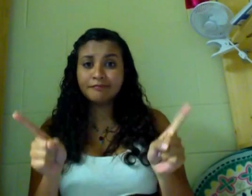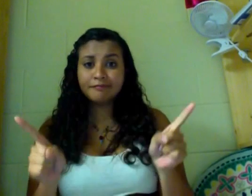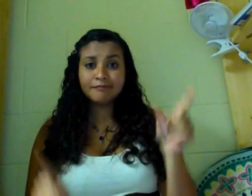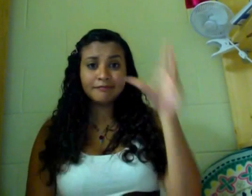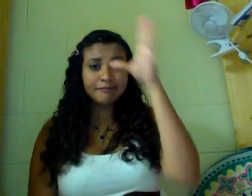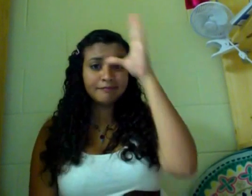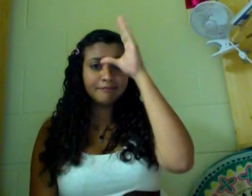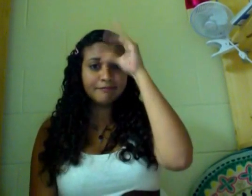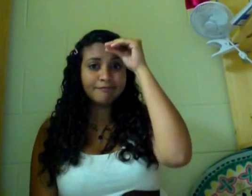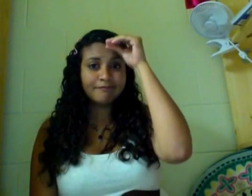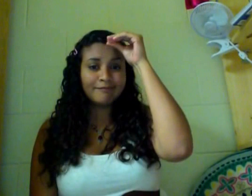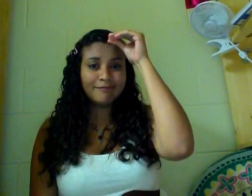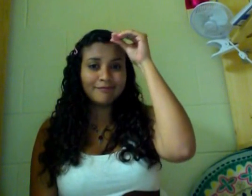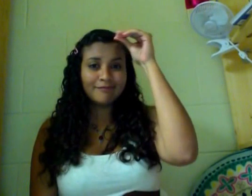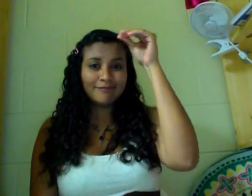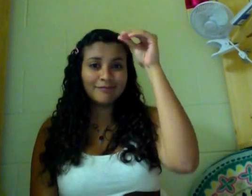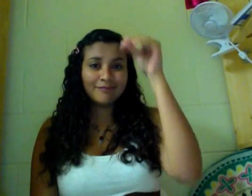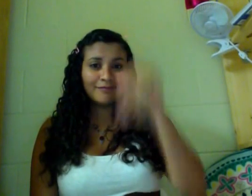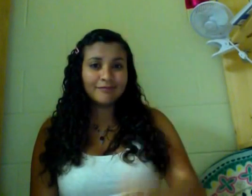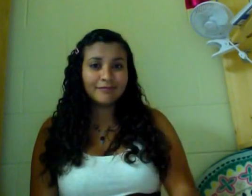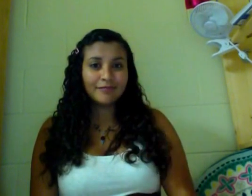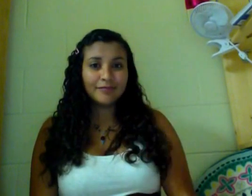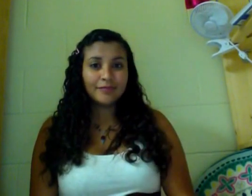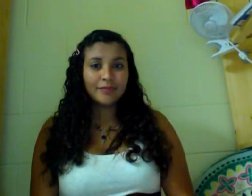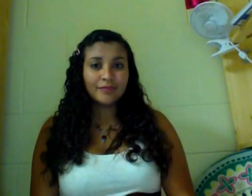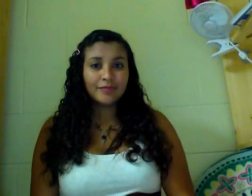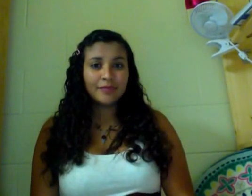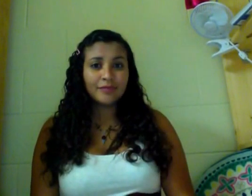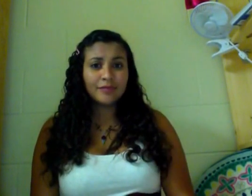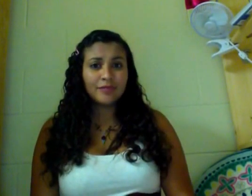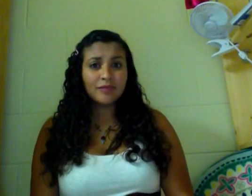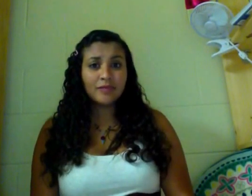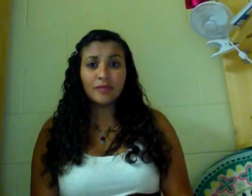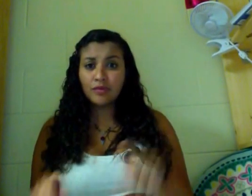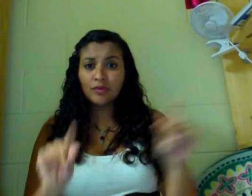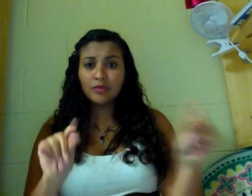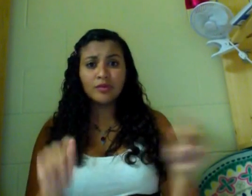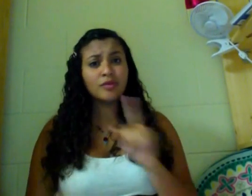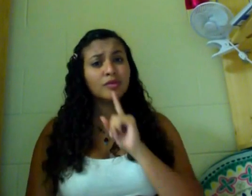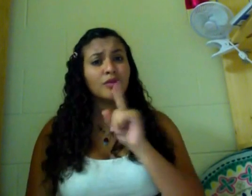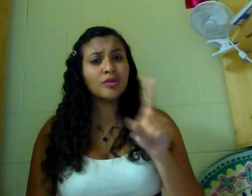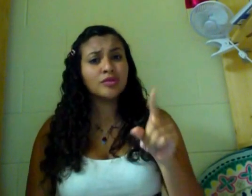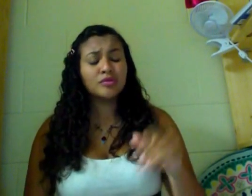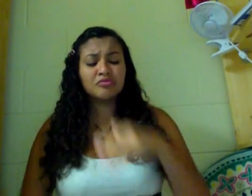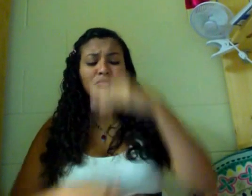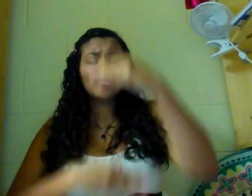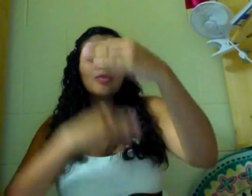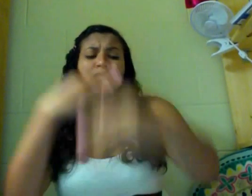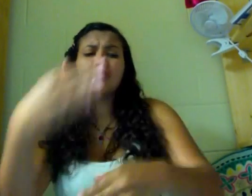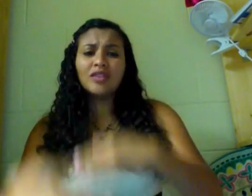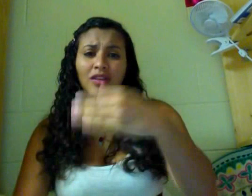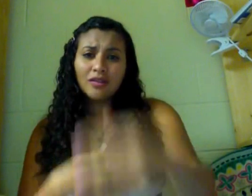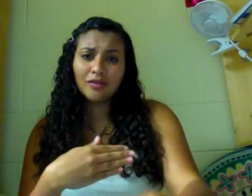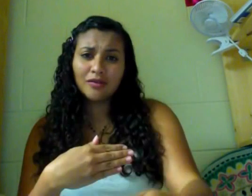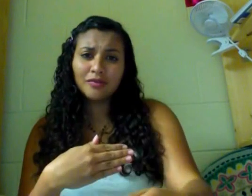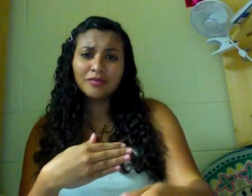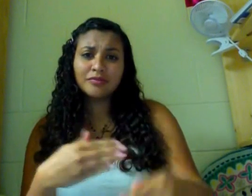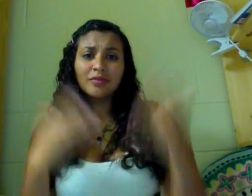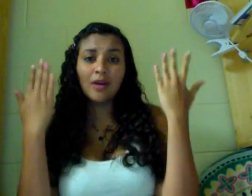someone new They told you I wasn't moving on